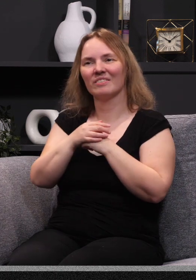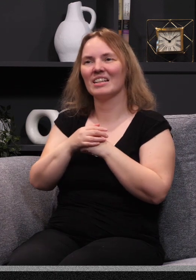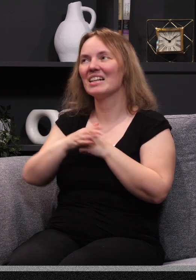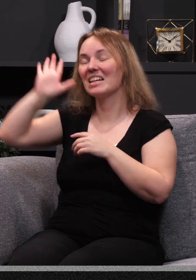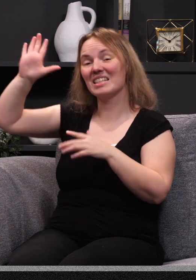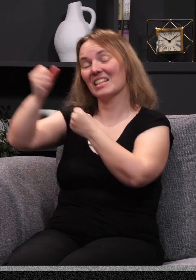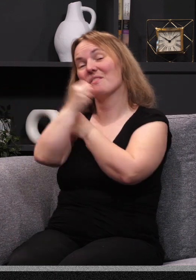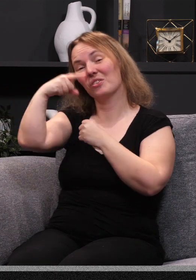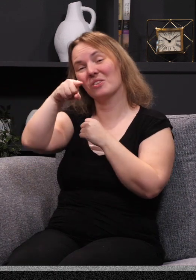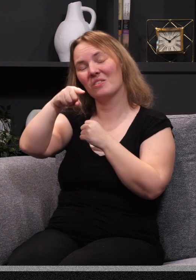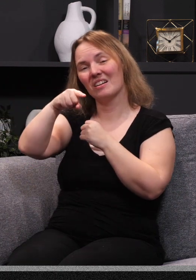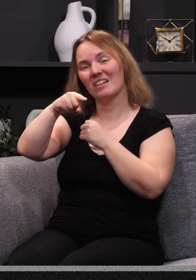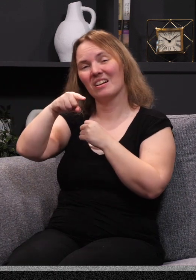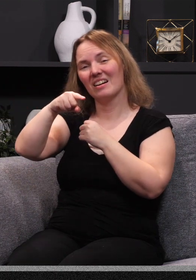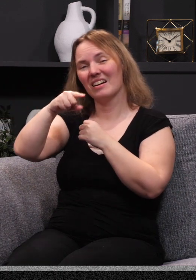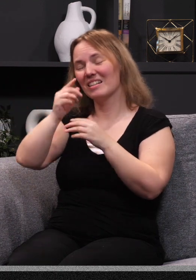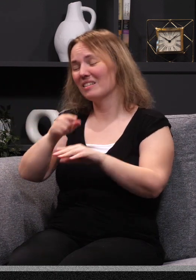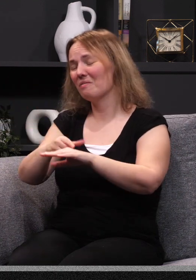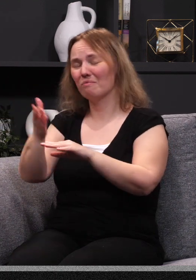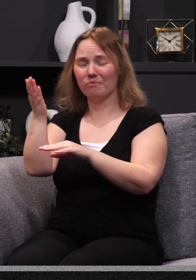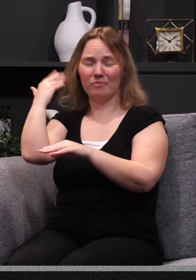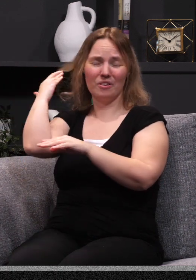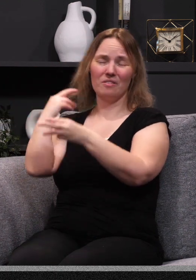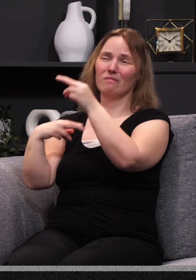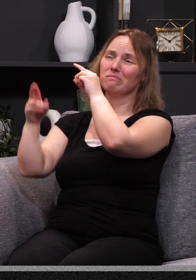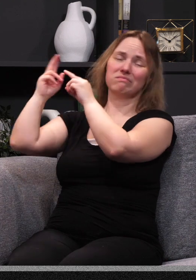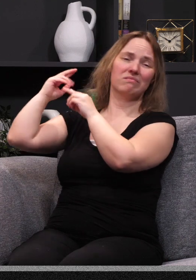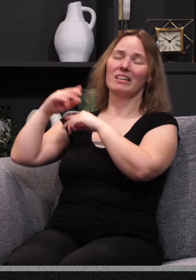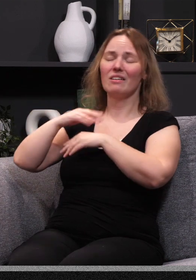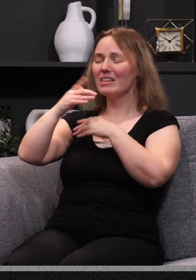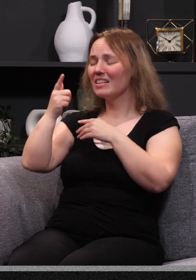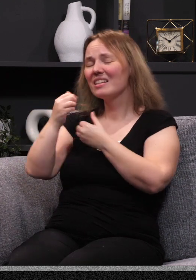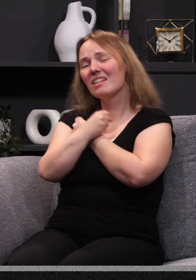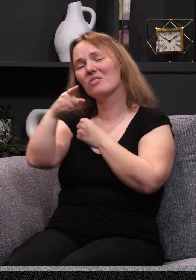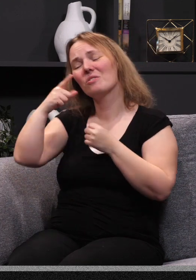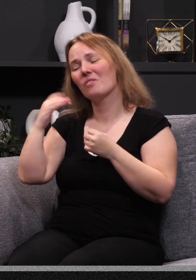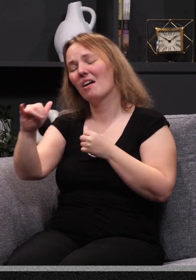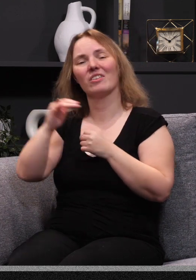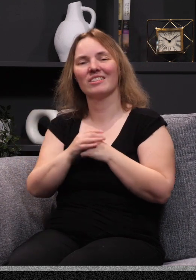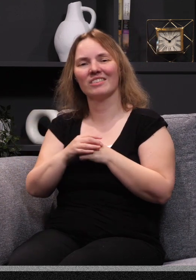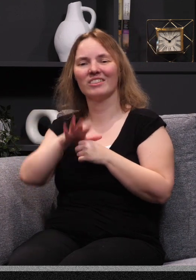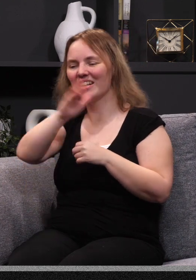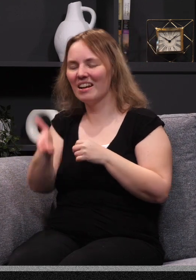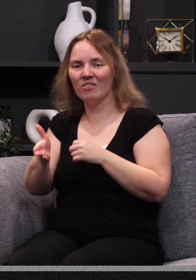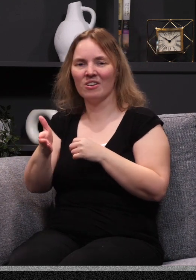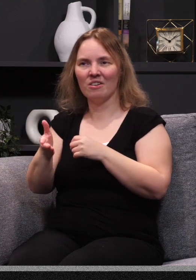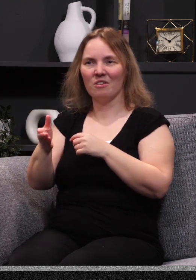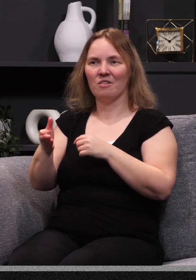he not only loves you, but his love for you goes back further than anything you've ever done. You can never go